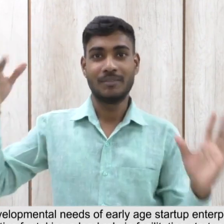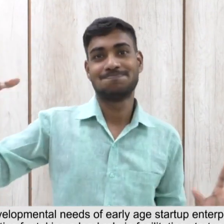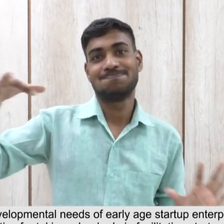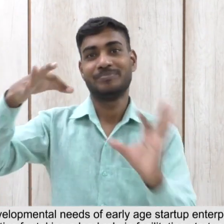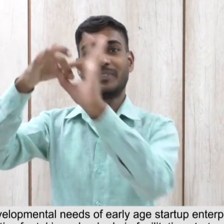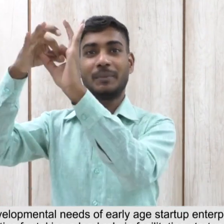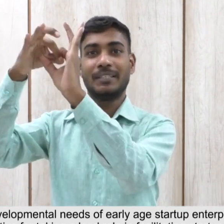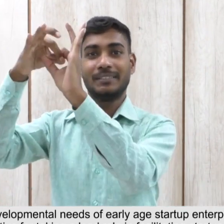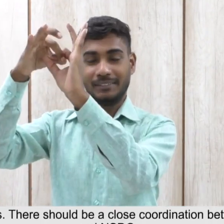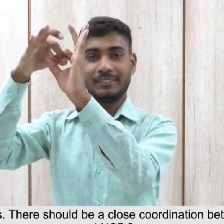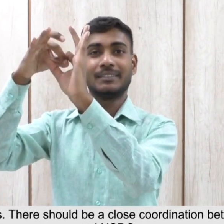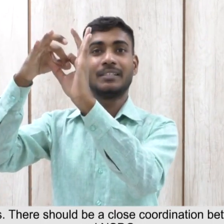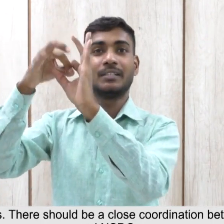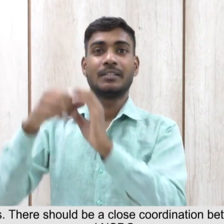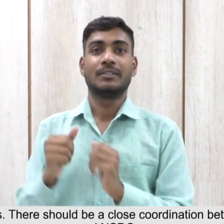requirement of skilled persons with disabilities.